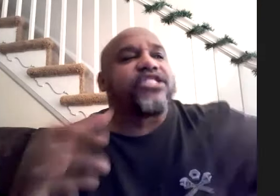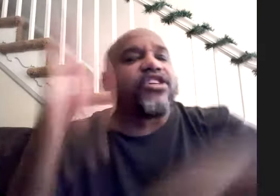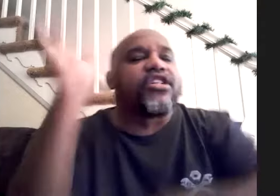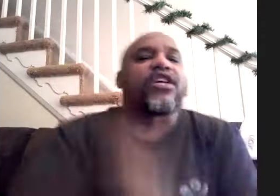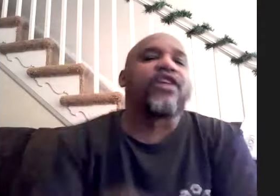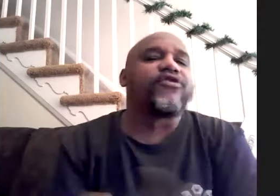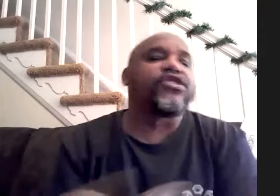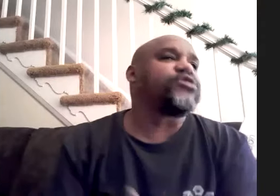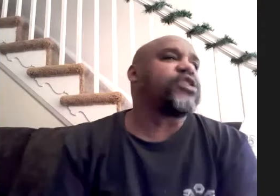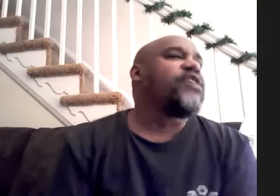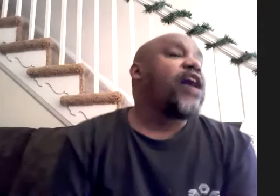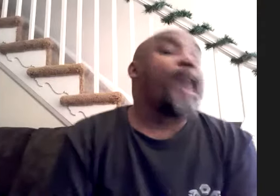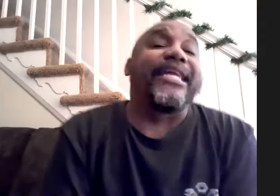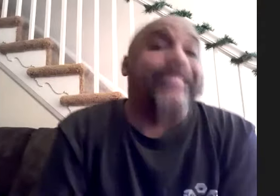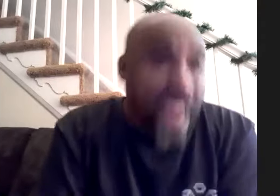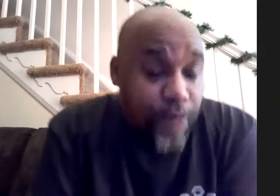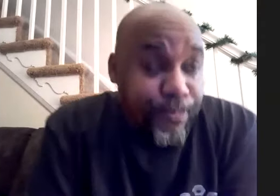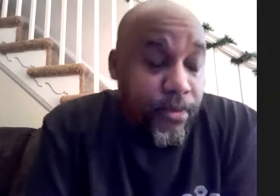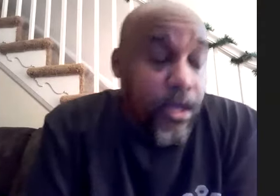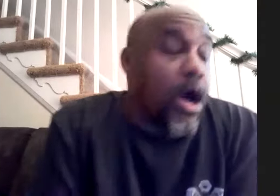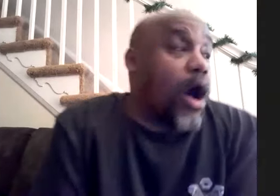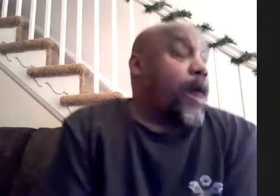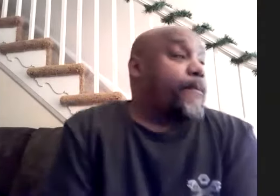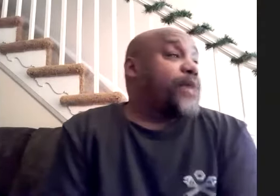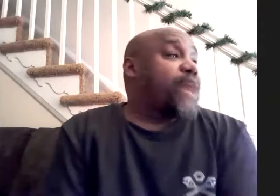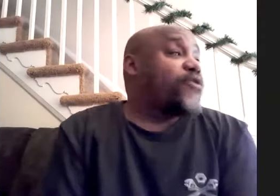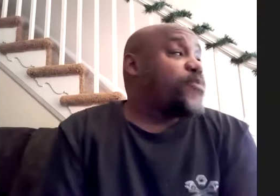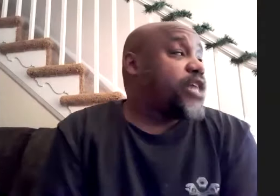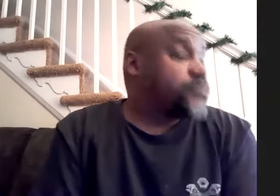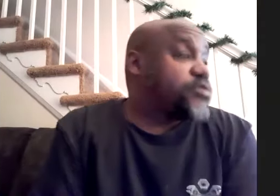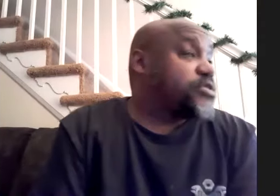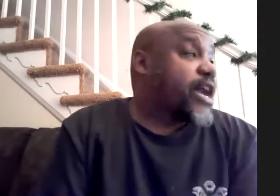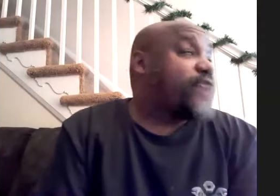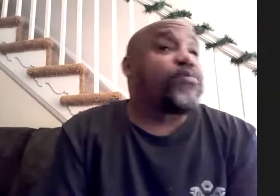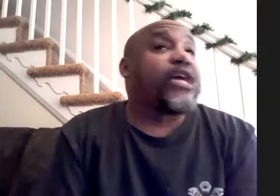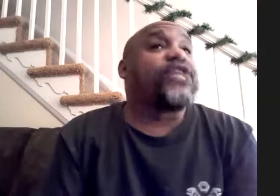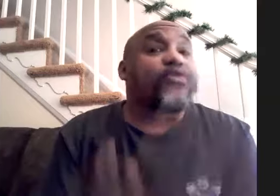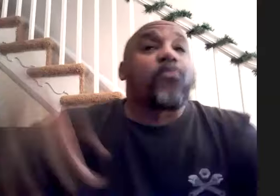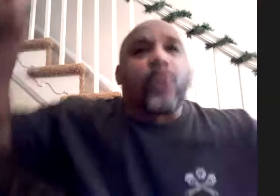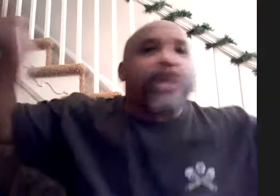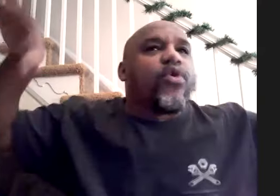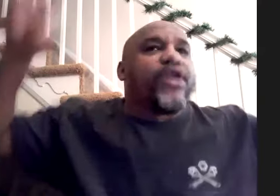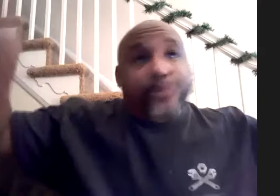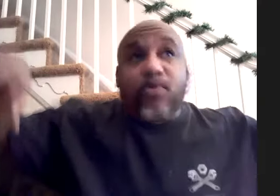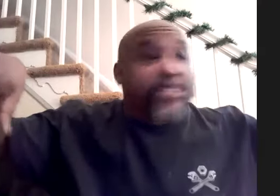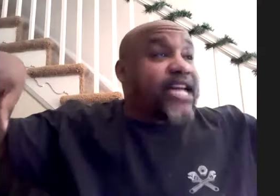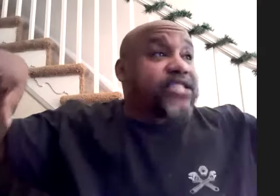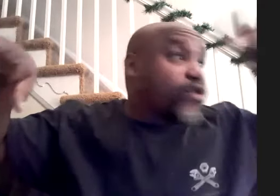there that does like covers and other stuff i played there um but i've never been like i've never played either either one the one in downtown or the one in